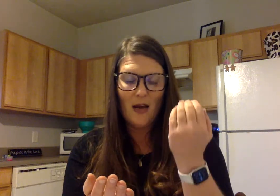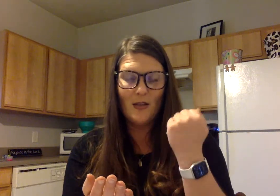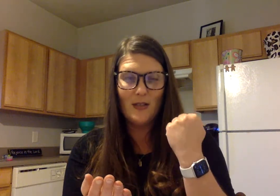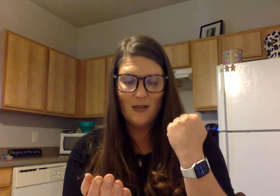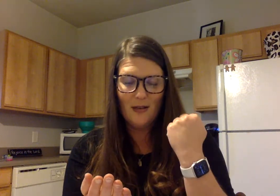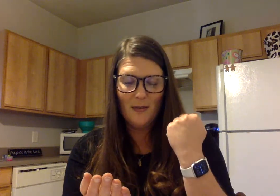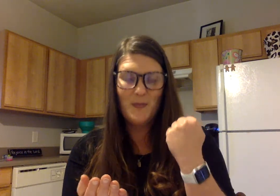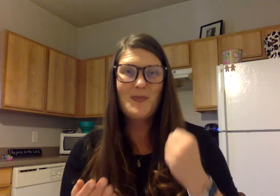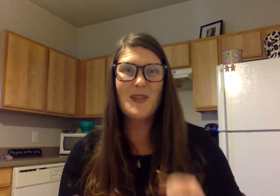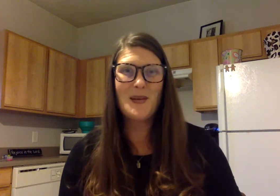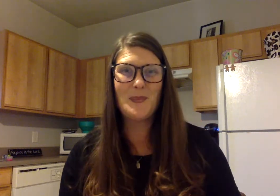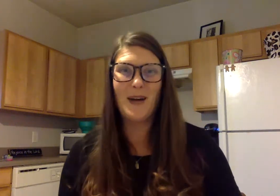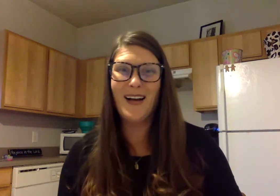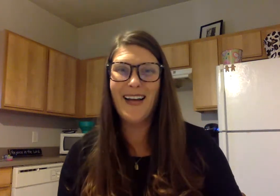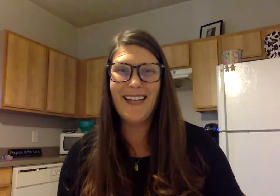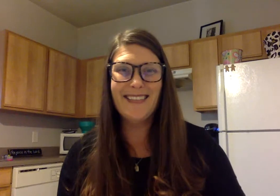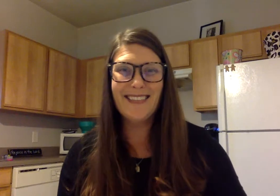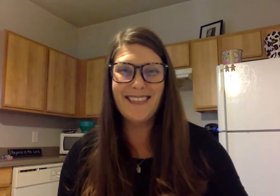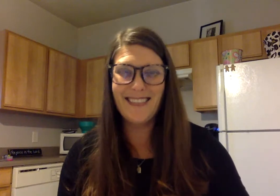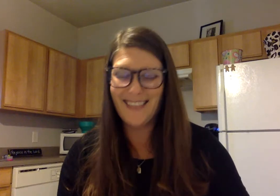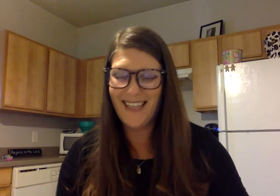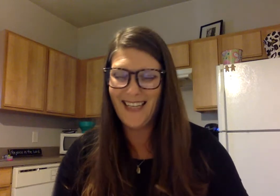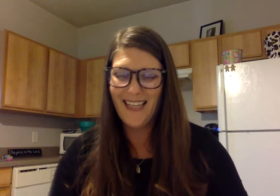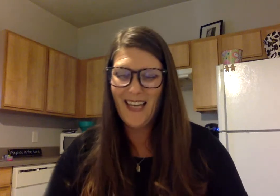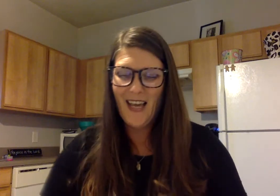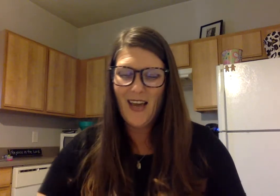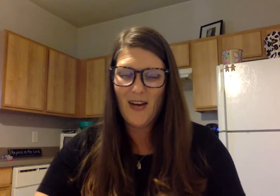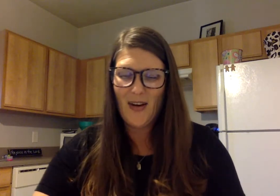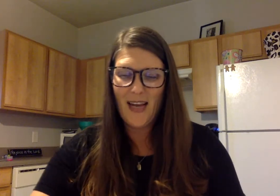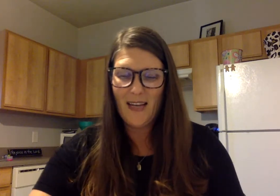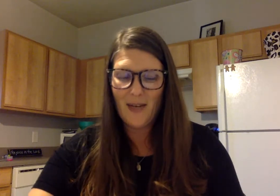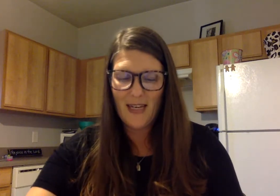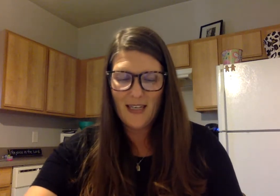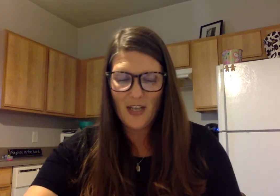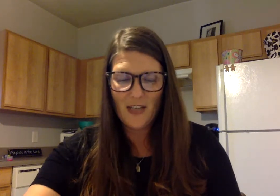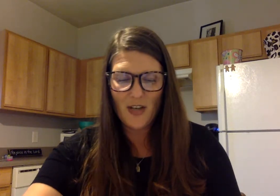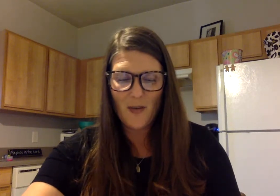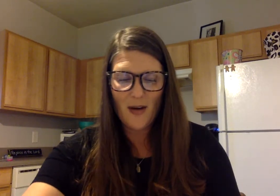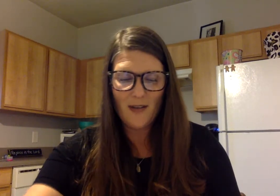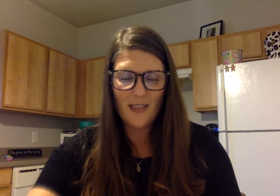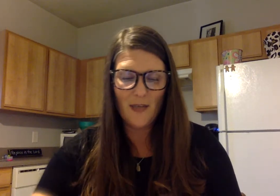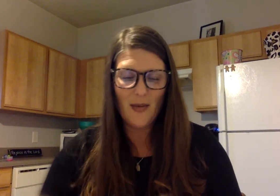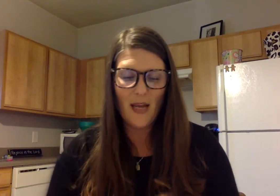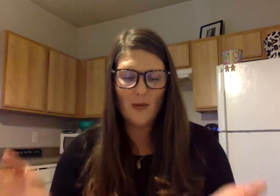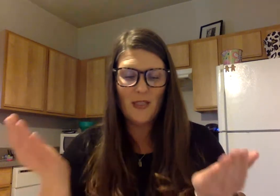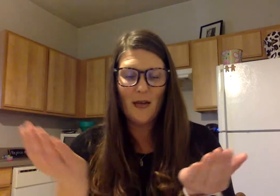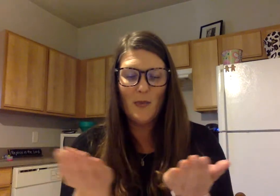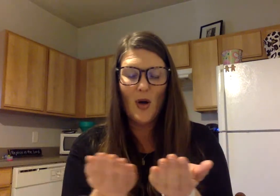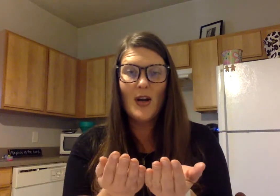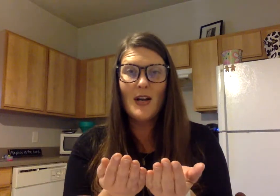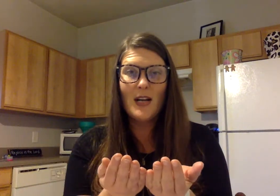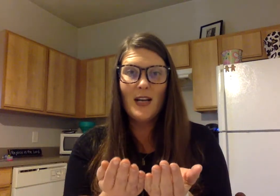without n, pie, good, alright, get ready to change our words, here we go, say bark,